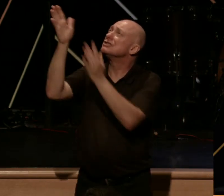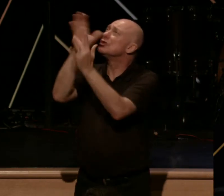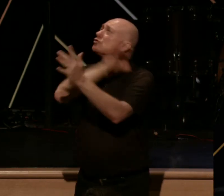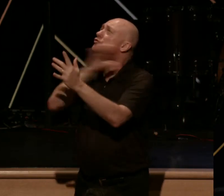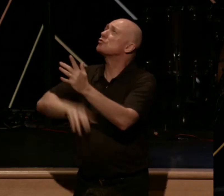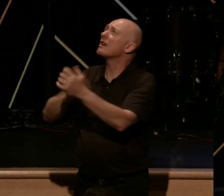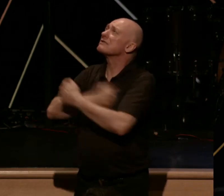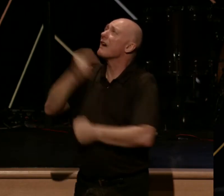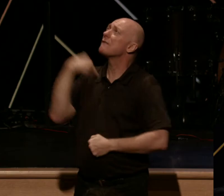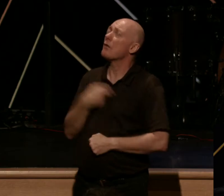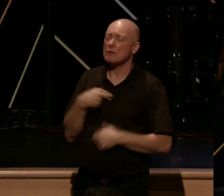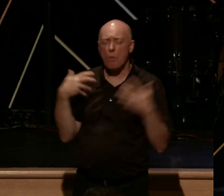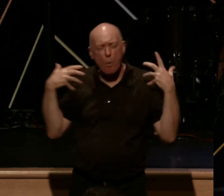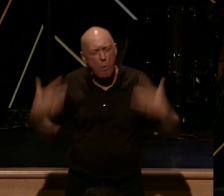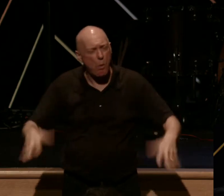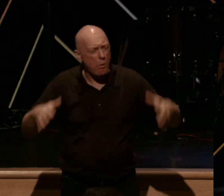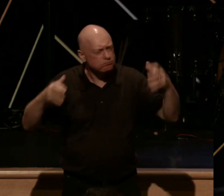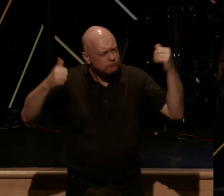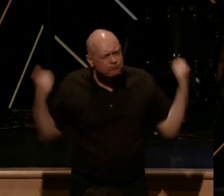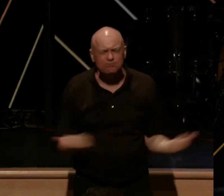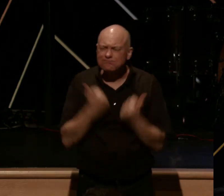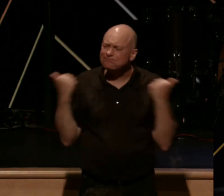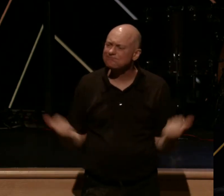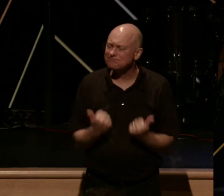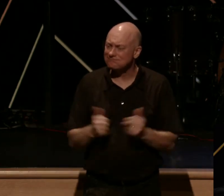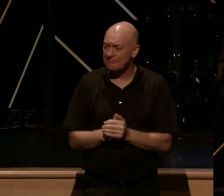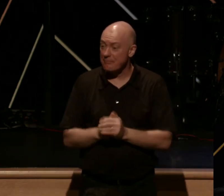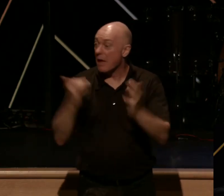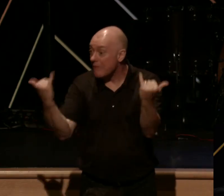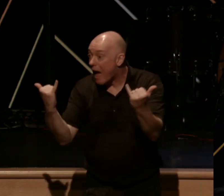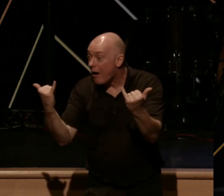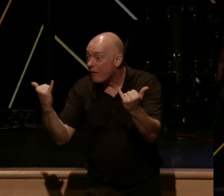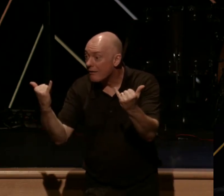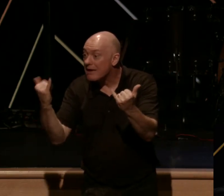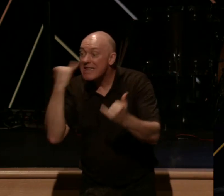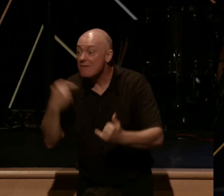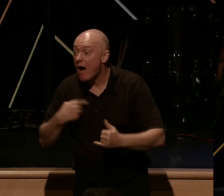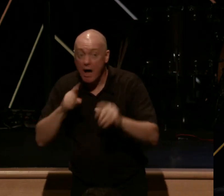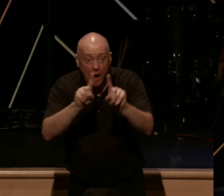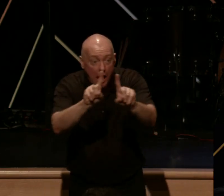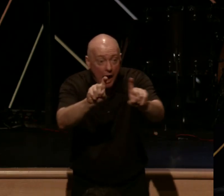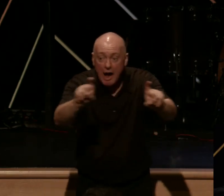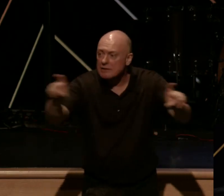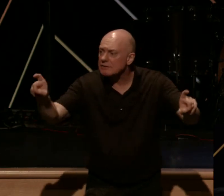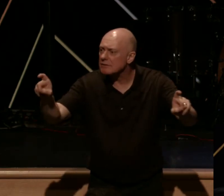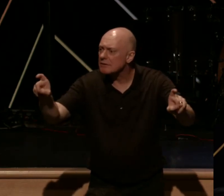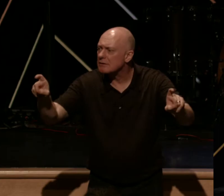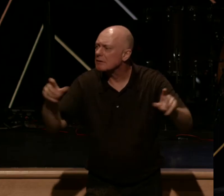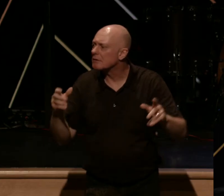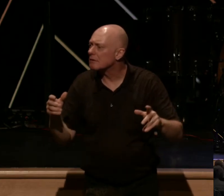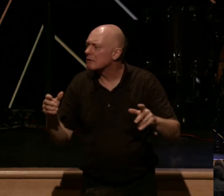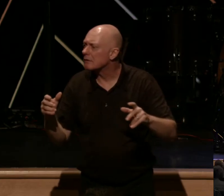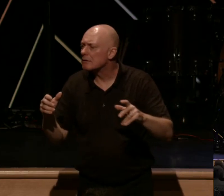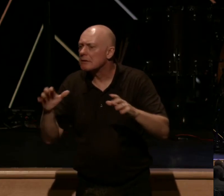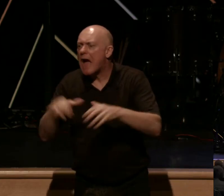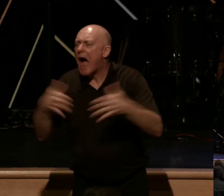for us. Now, if I asked you, how much does Jesus Christ love you,